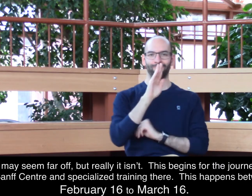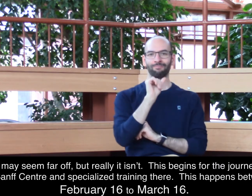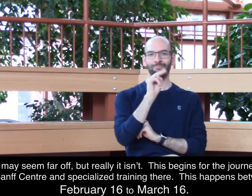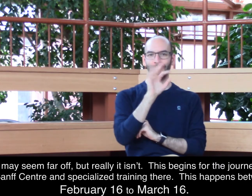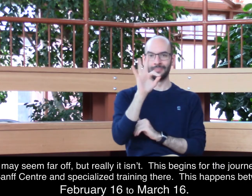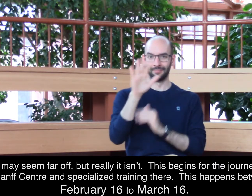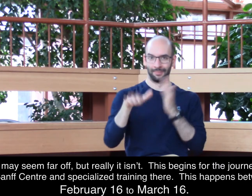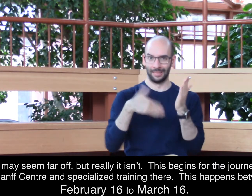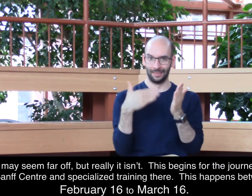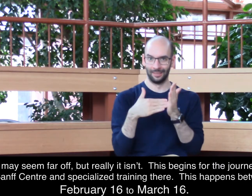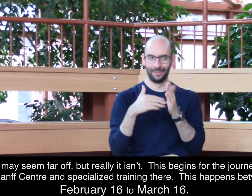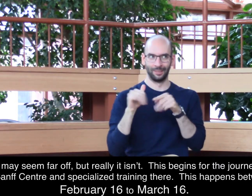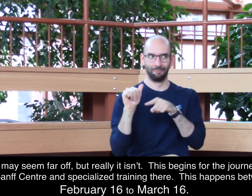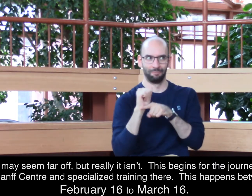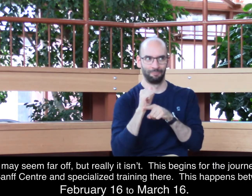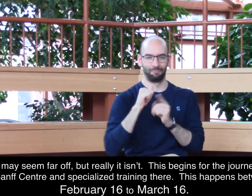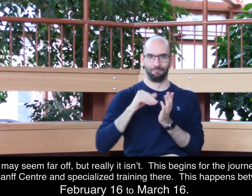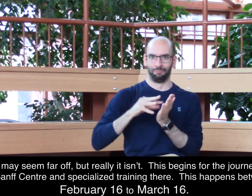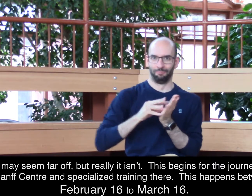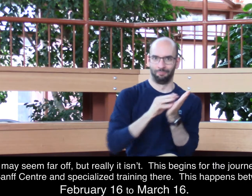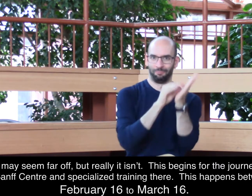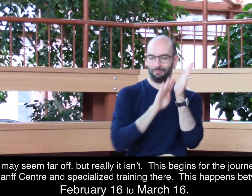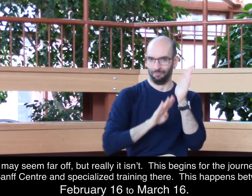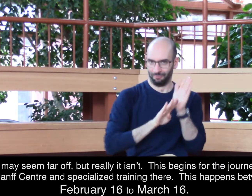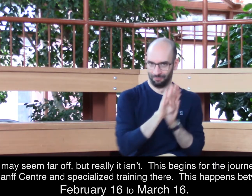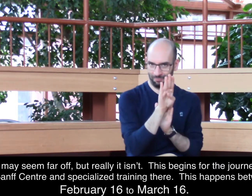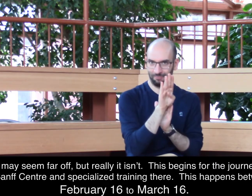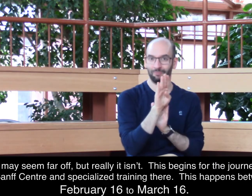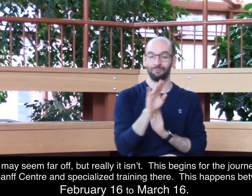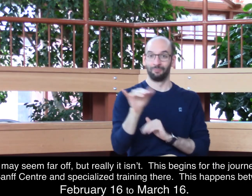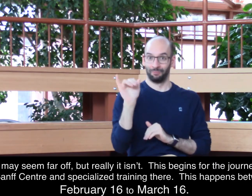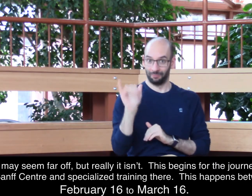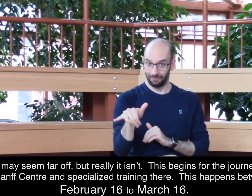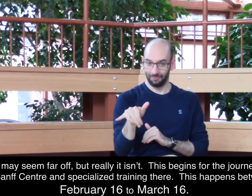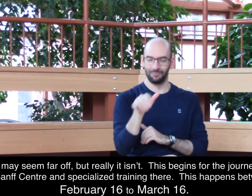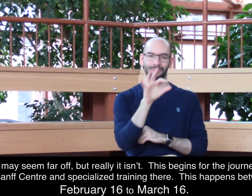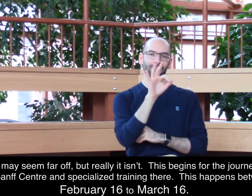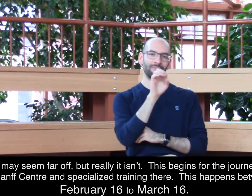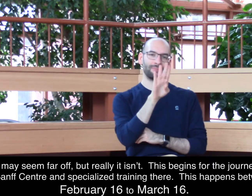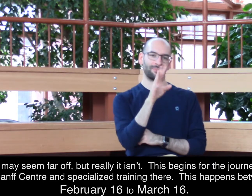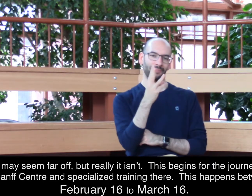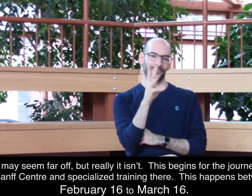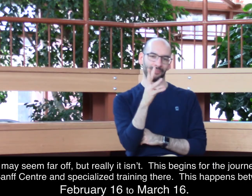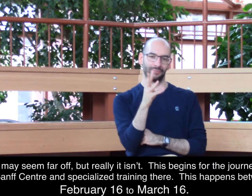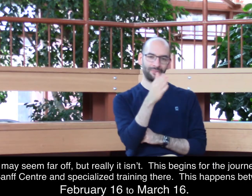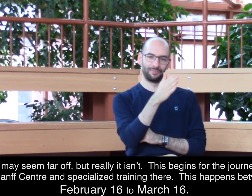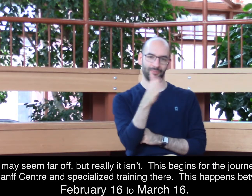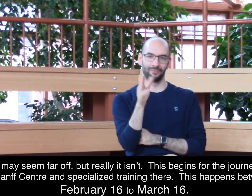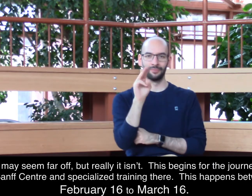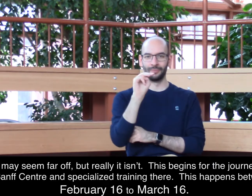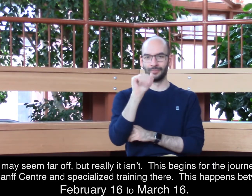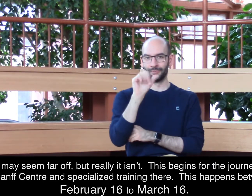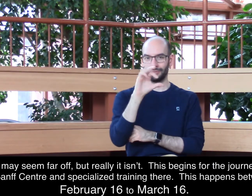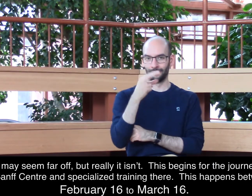to the Banff Center and specialized training there. This happens between February 16th to March 16th.